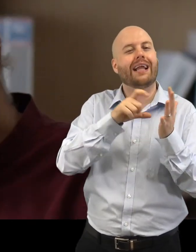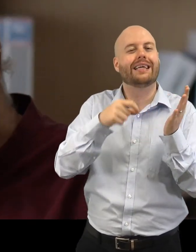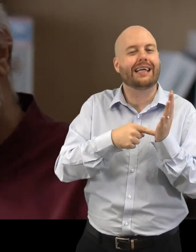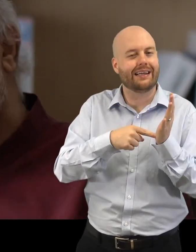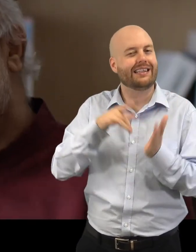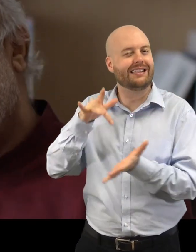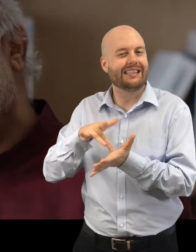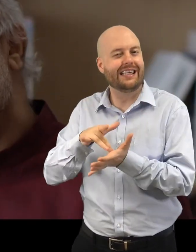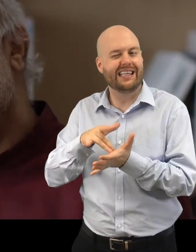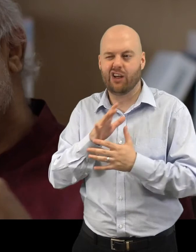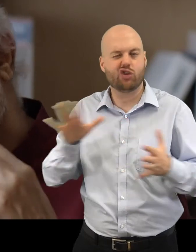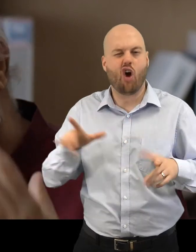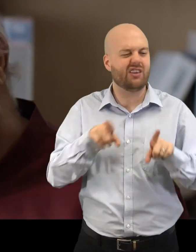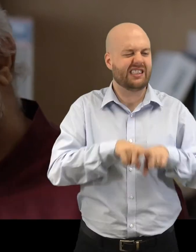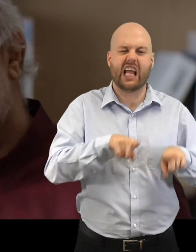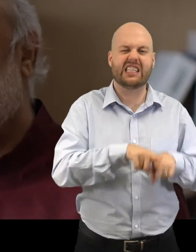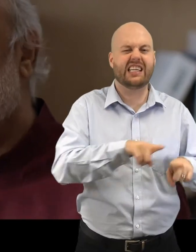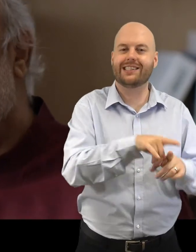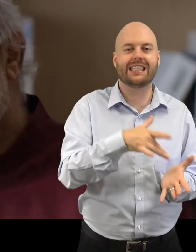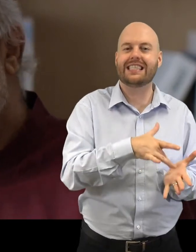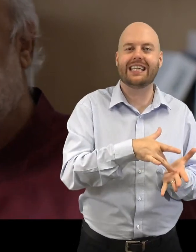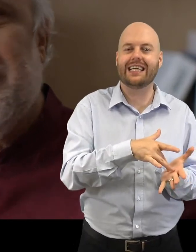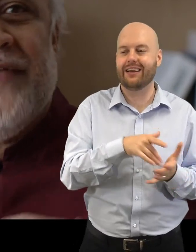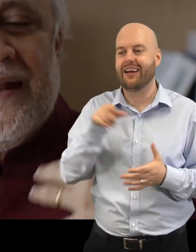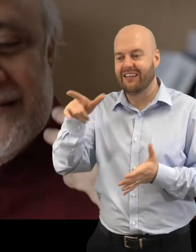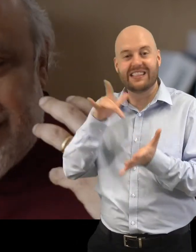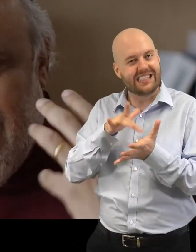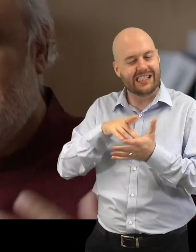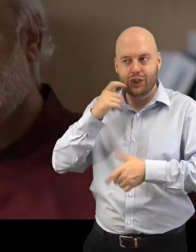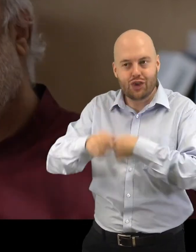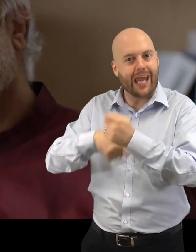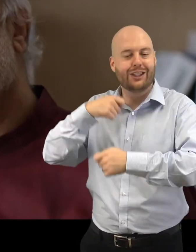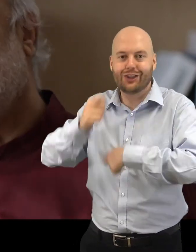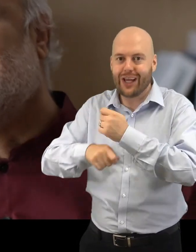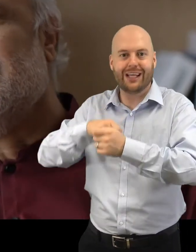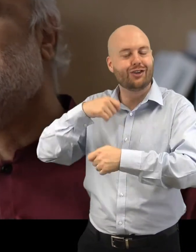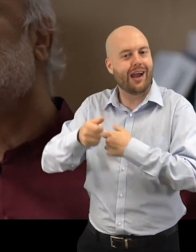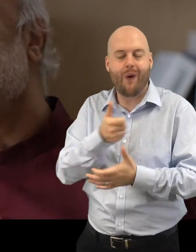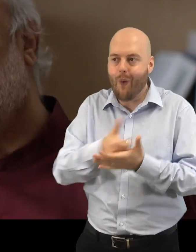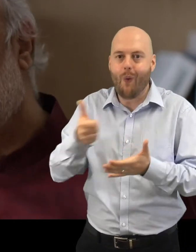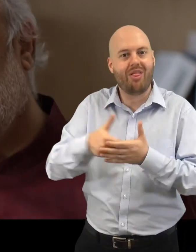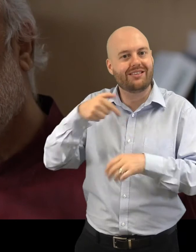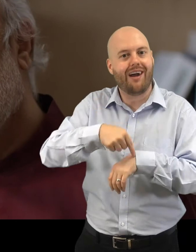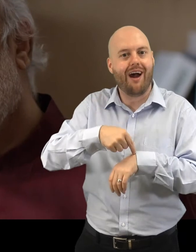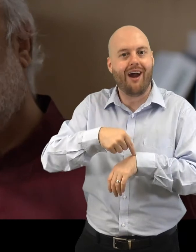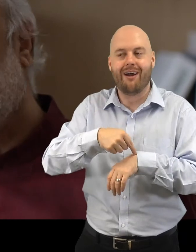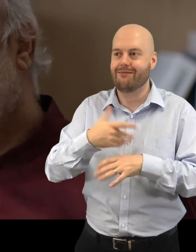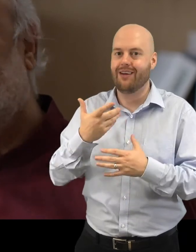It's not the static city. It's the kinetic city. It's a city that is characterized by continuous motion, by